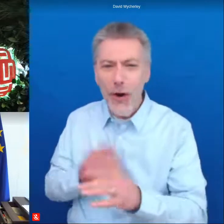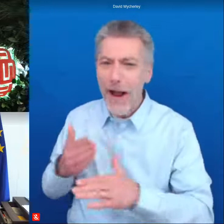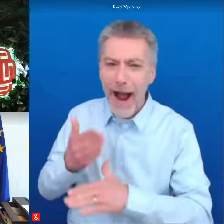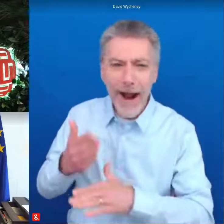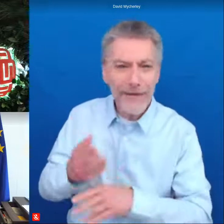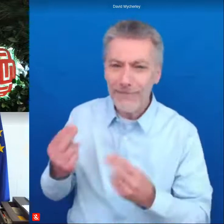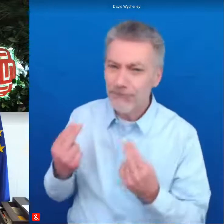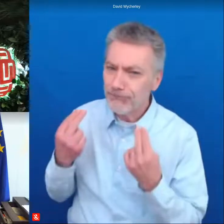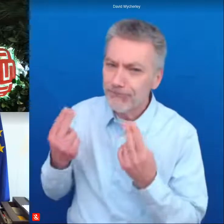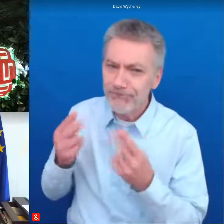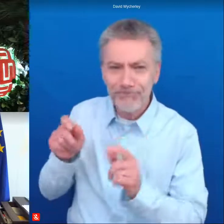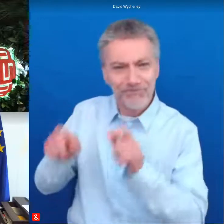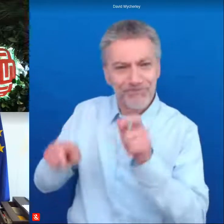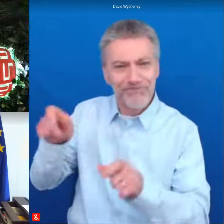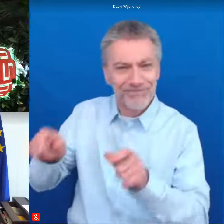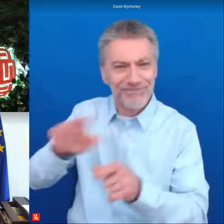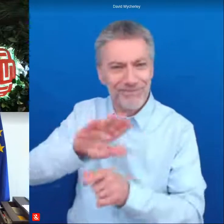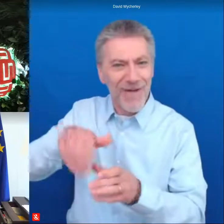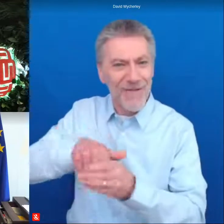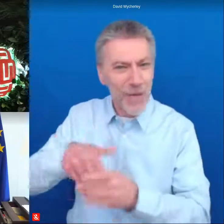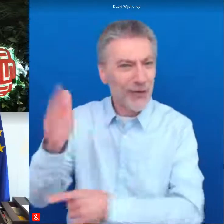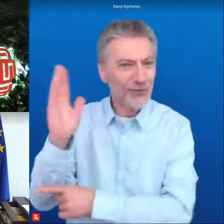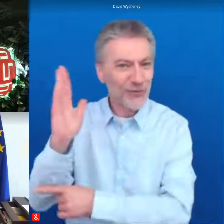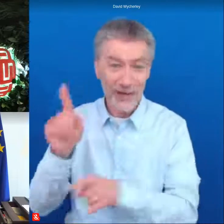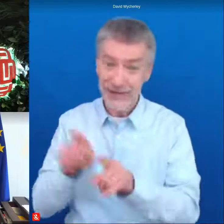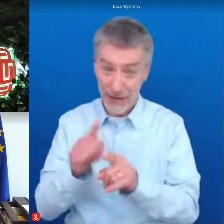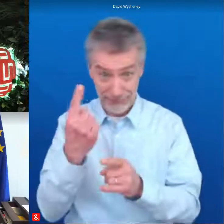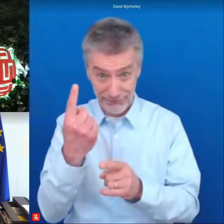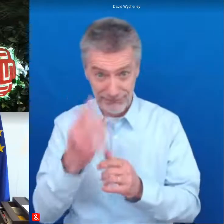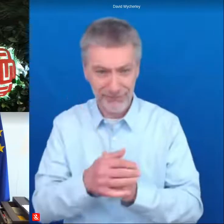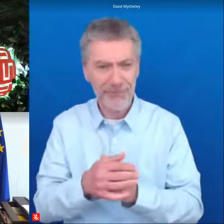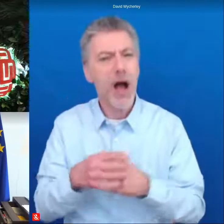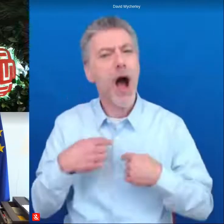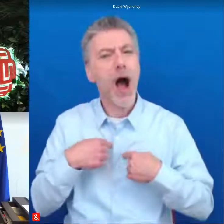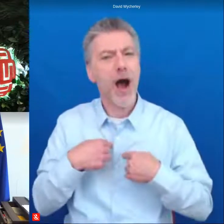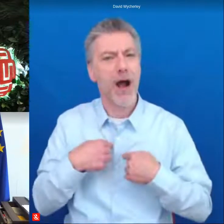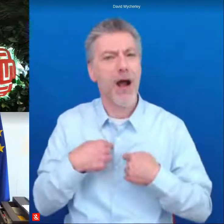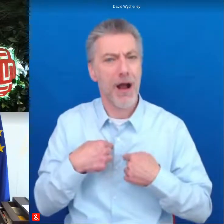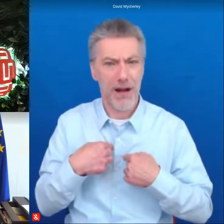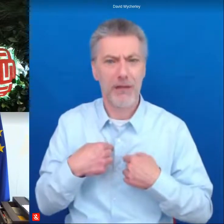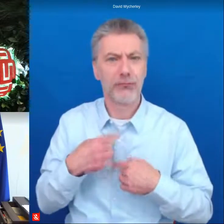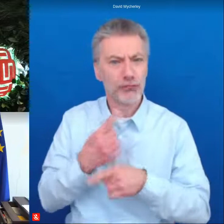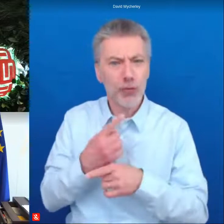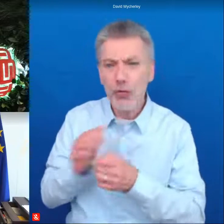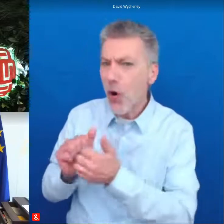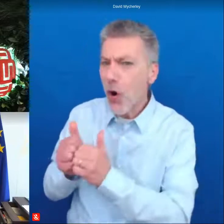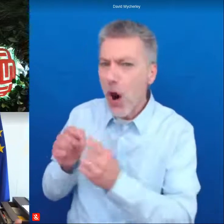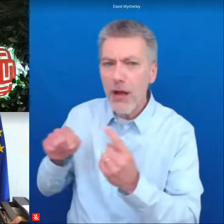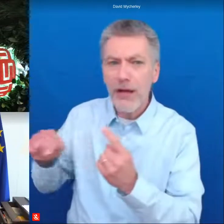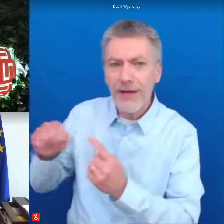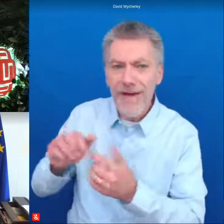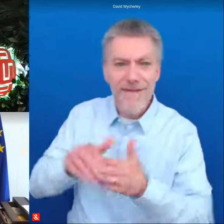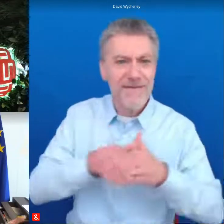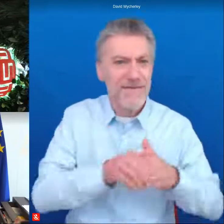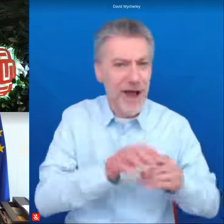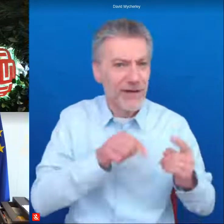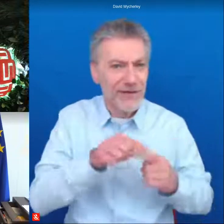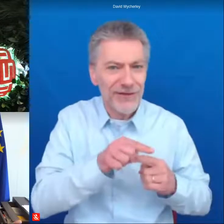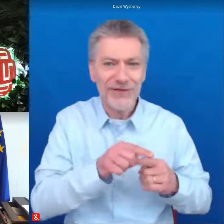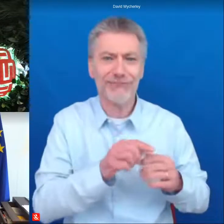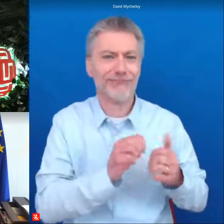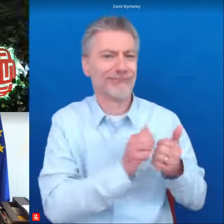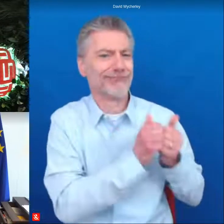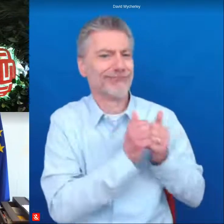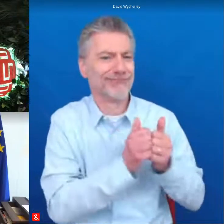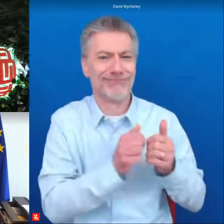yourself and everybody that has been speaking uh so i speak to colleagues i speak to friends to comrades i